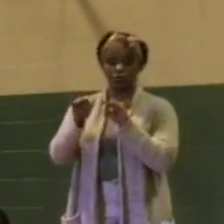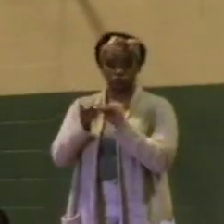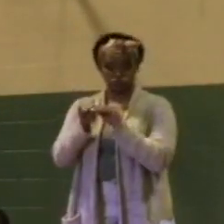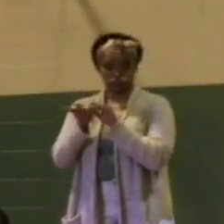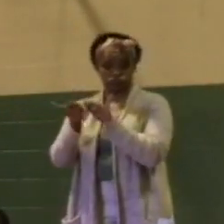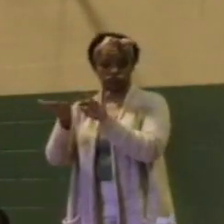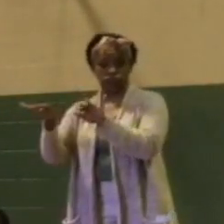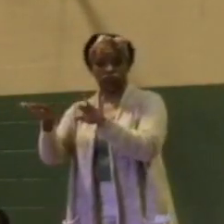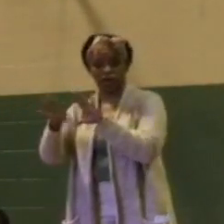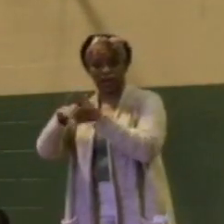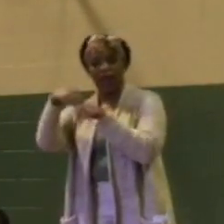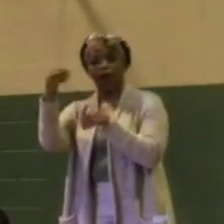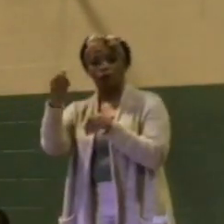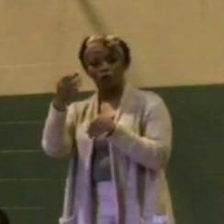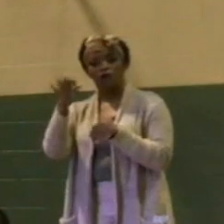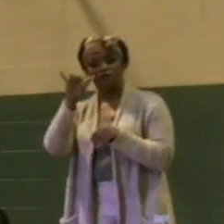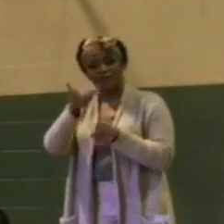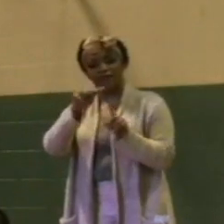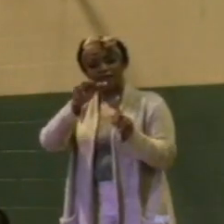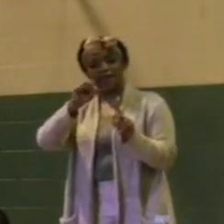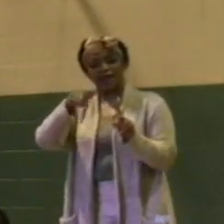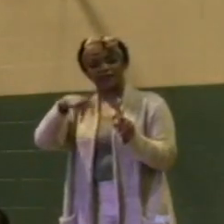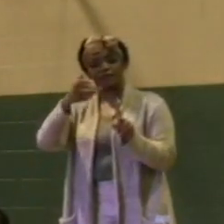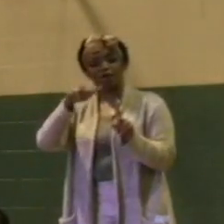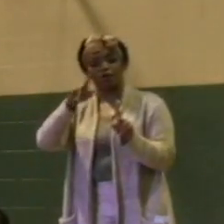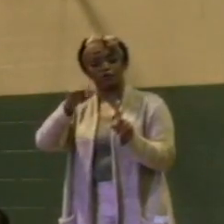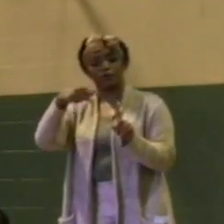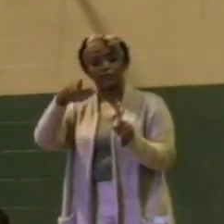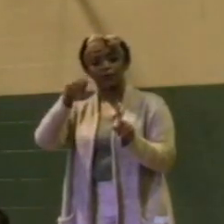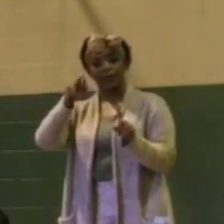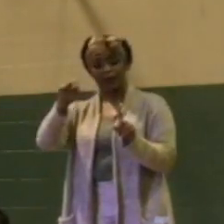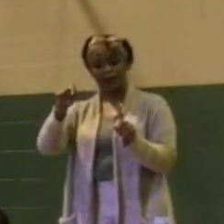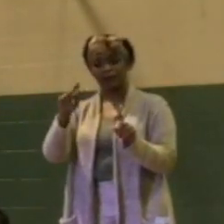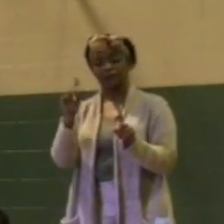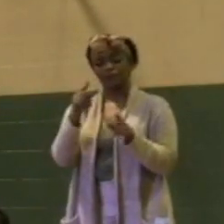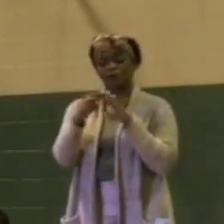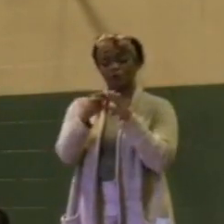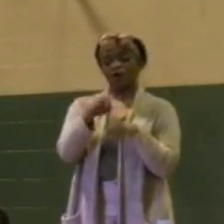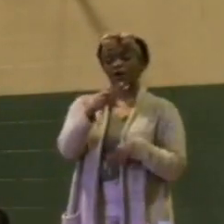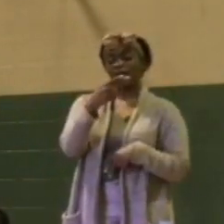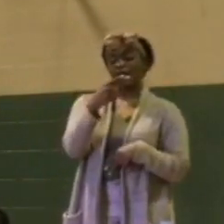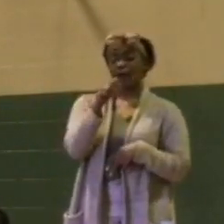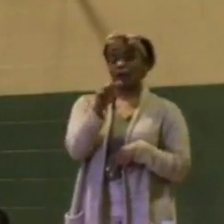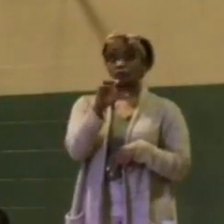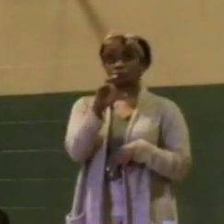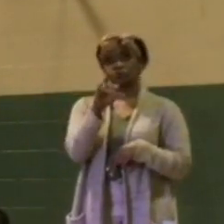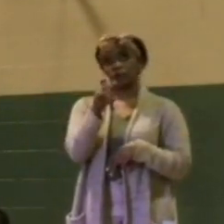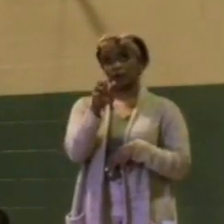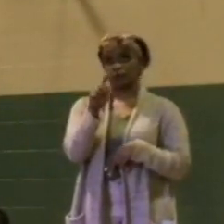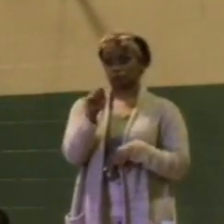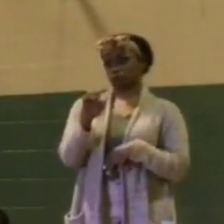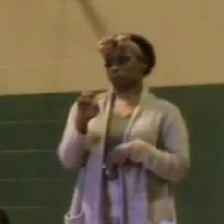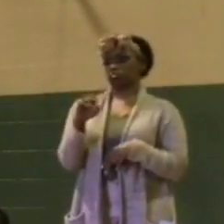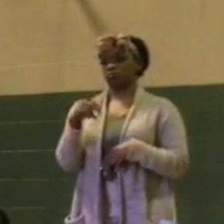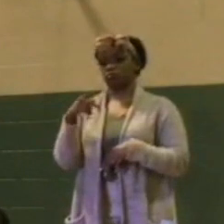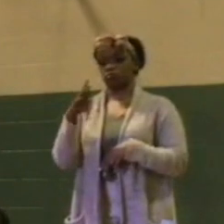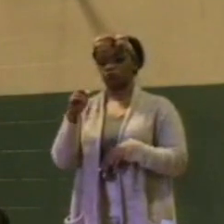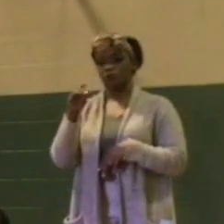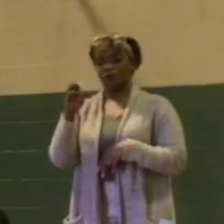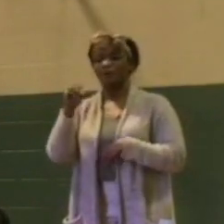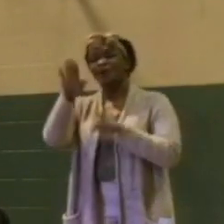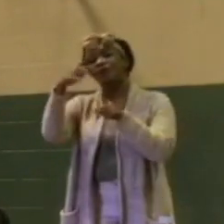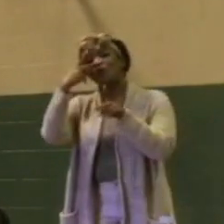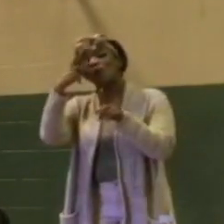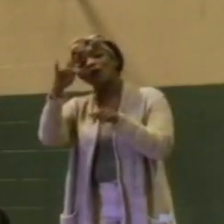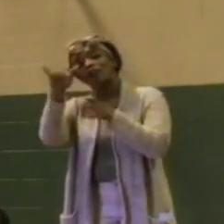asphalt plant, including something called hexavalent chromium. I don't know if any of you guys have seen Erin Brockovich,